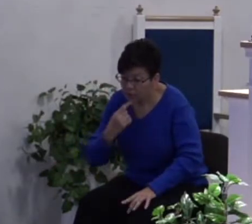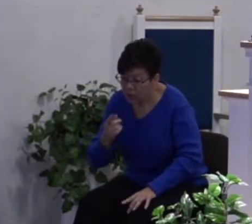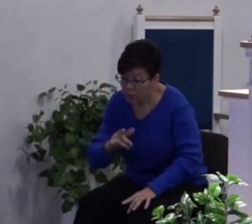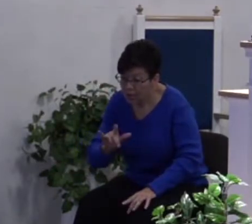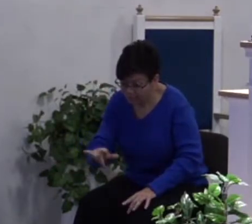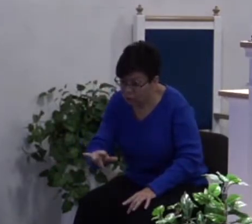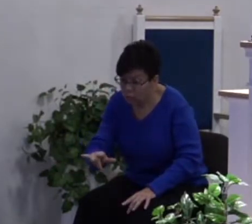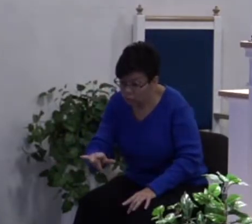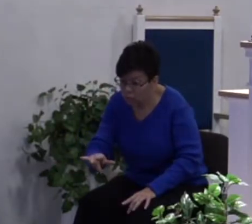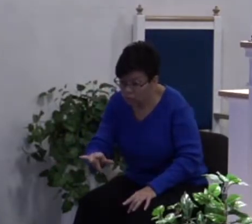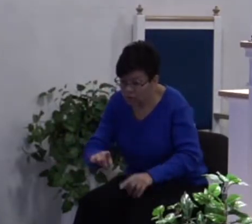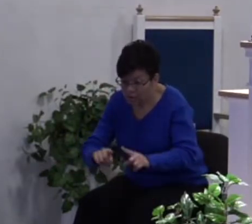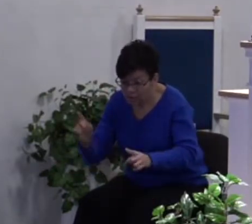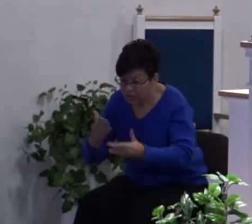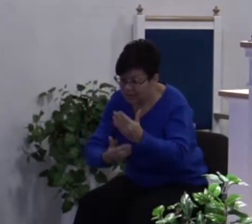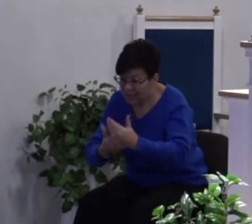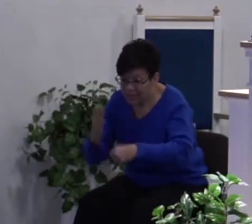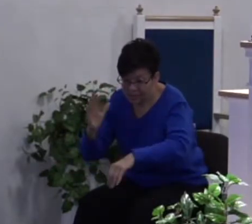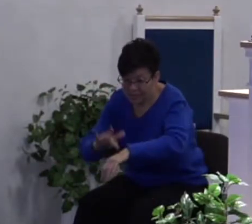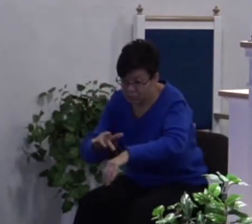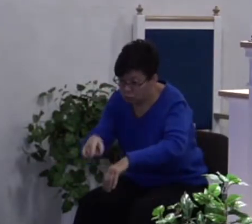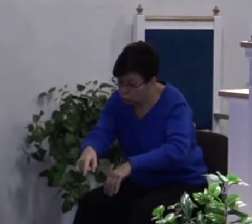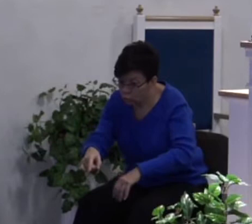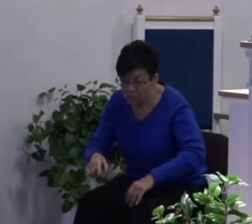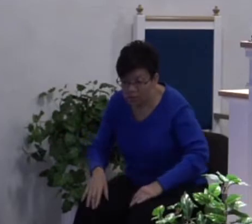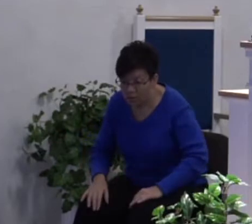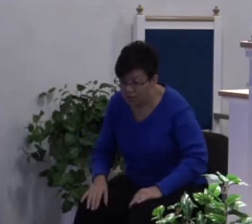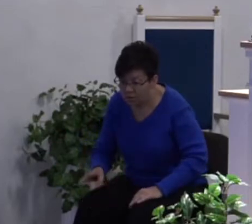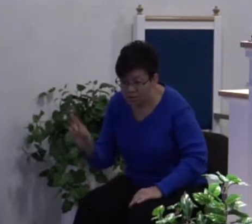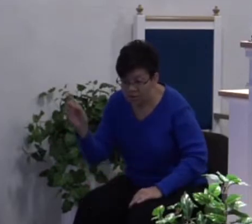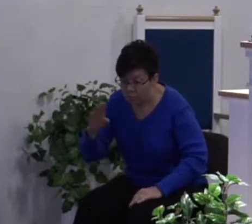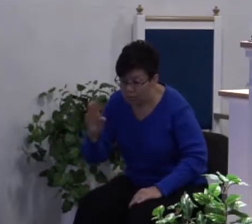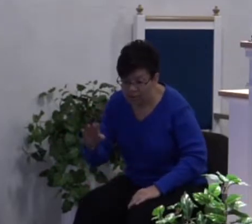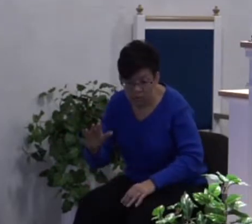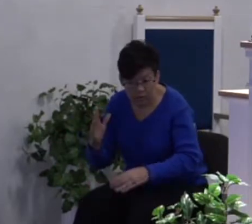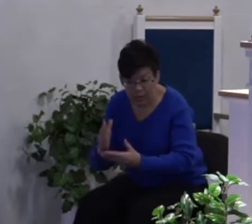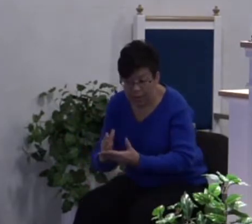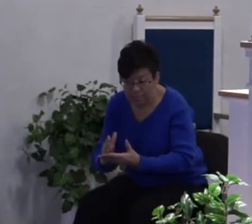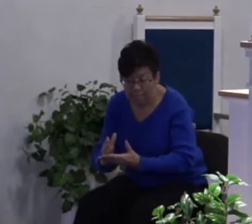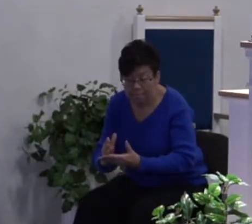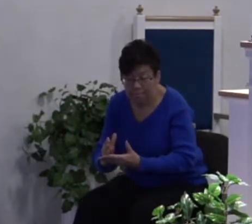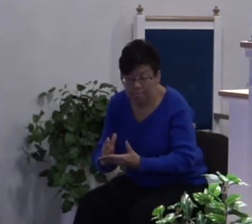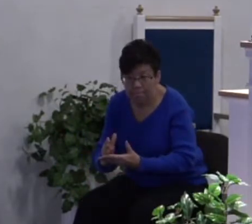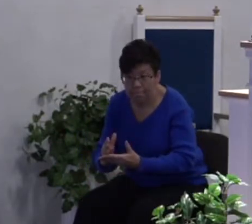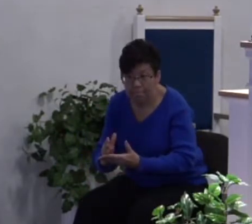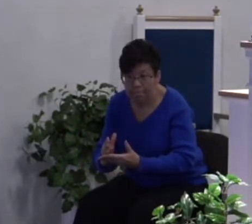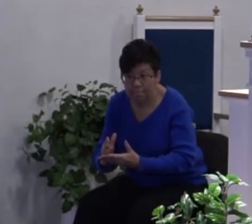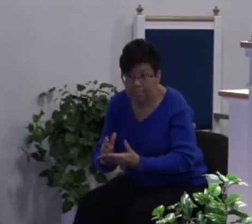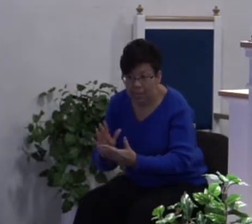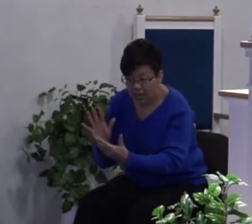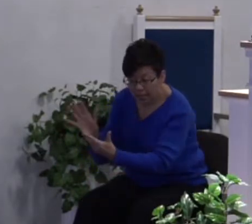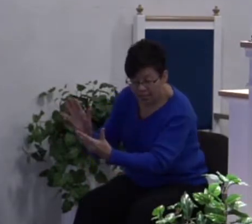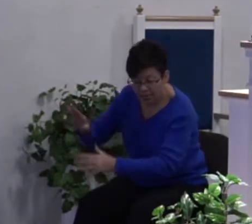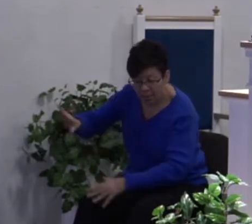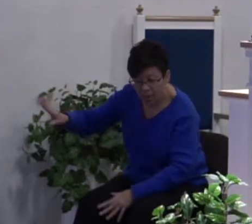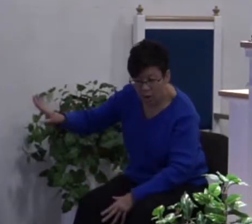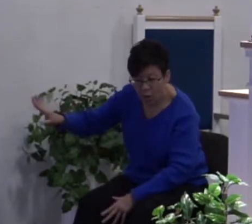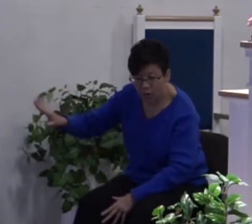But if he ever puts his hands on you he'll never stop. Leave him alone. I would tell him that from the